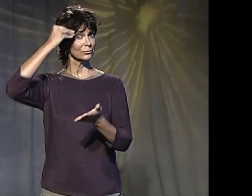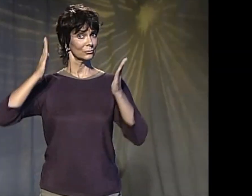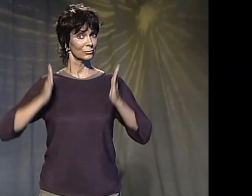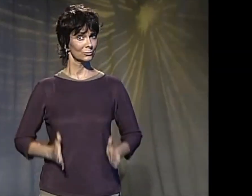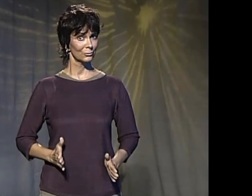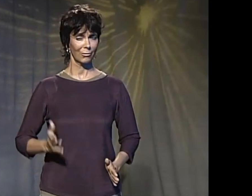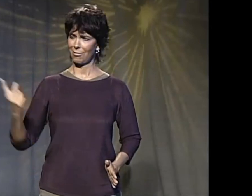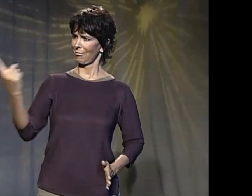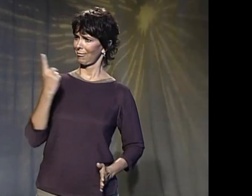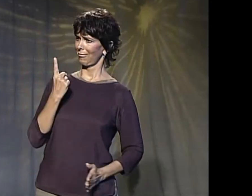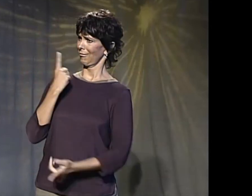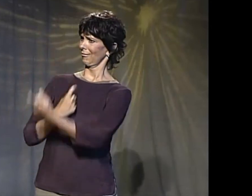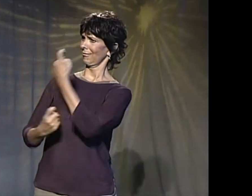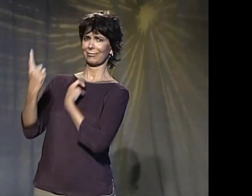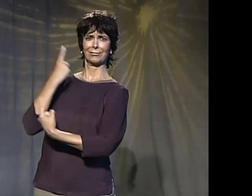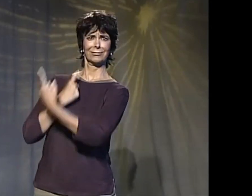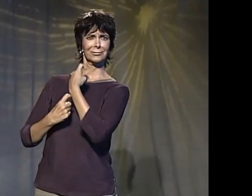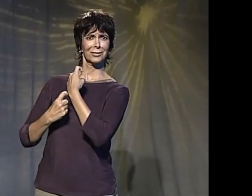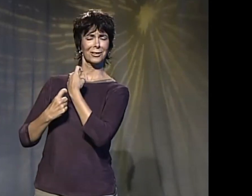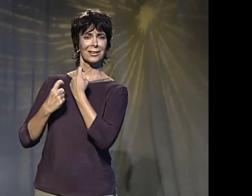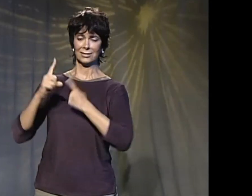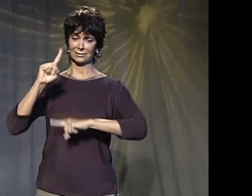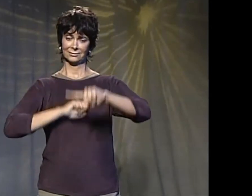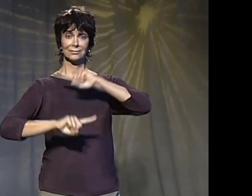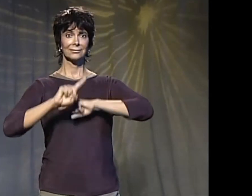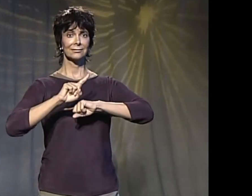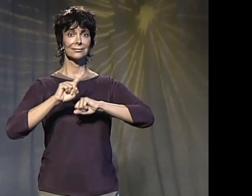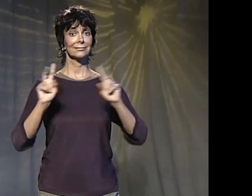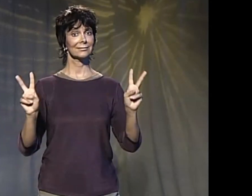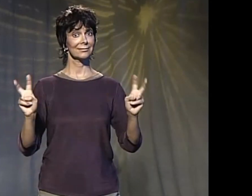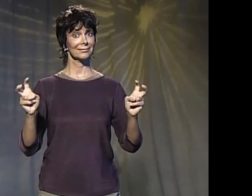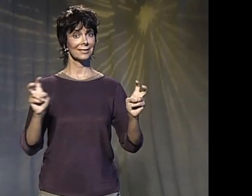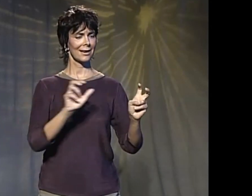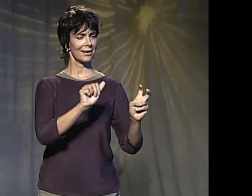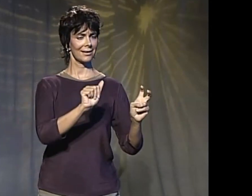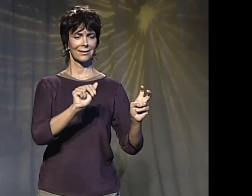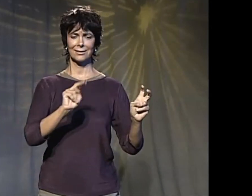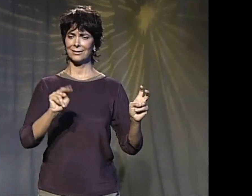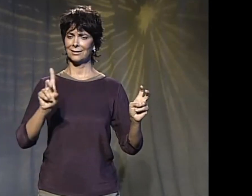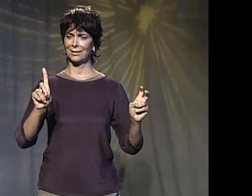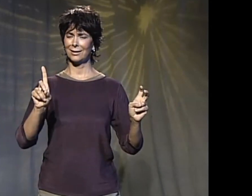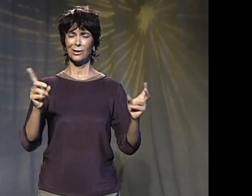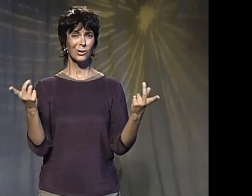A lot of ASL students ask me about the sign for the word AND.